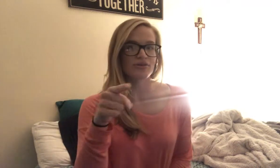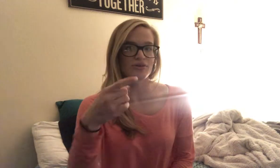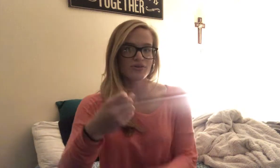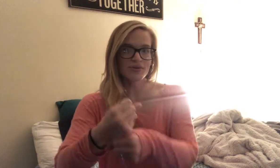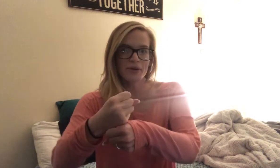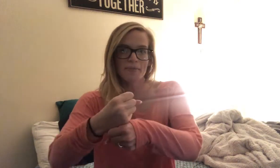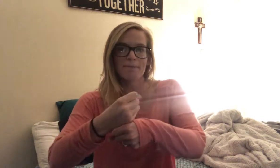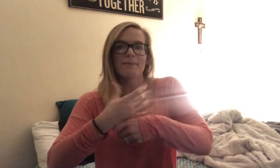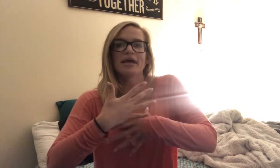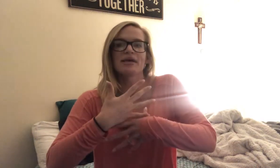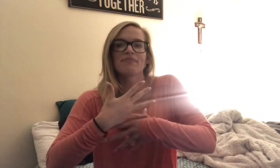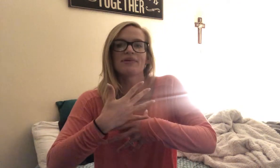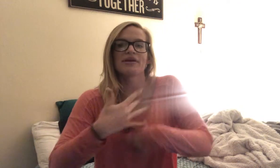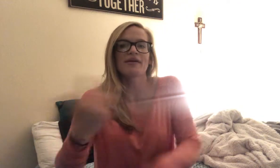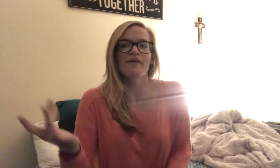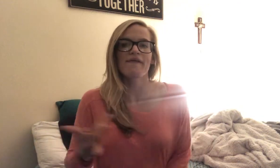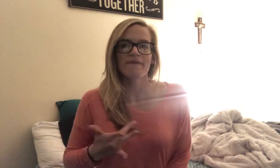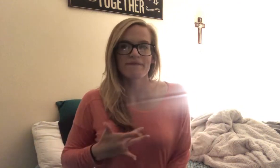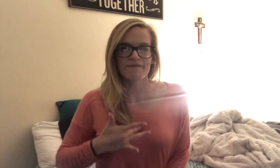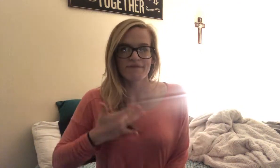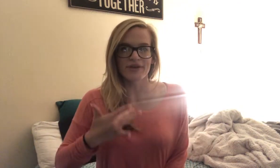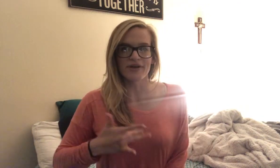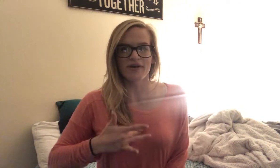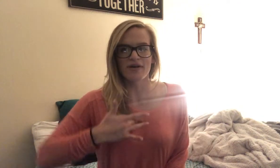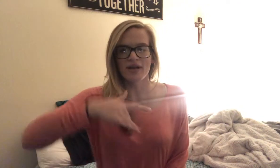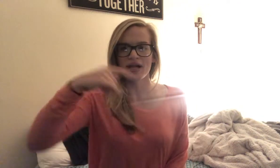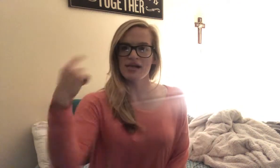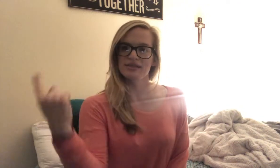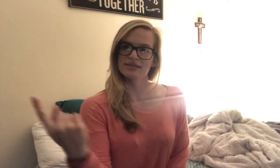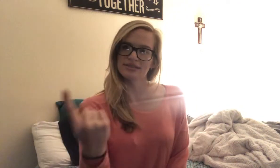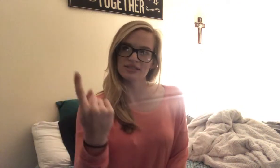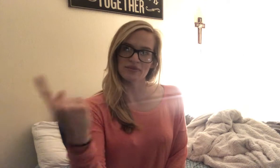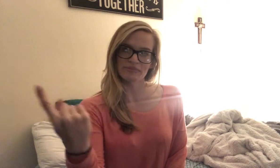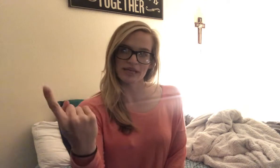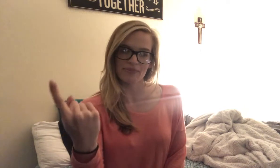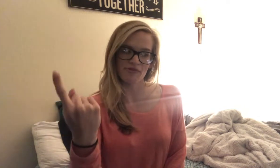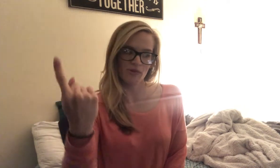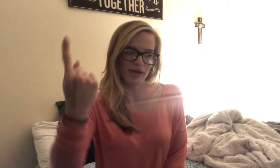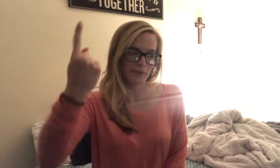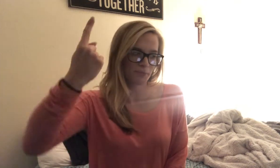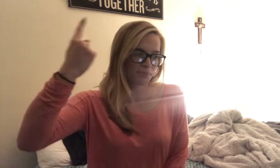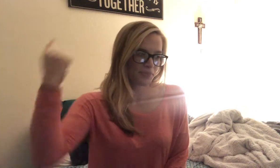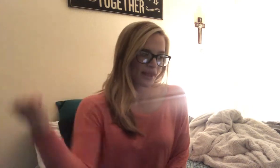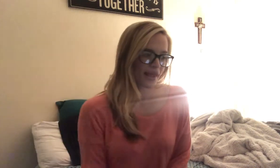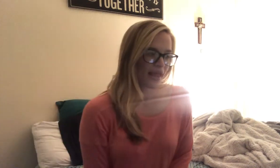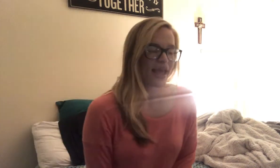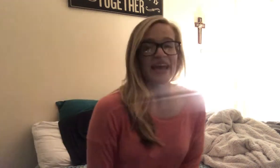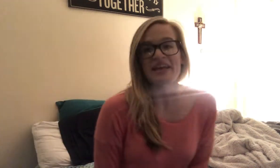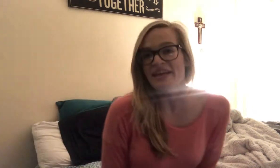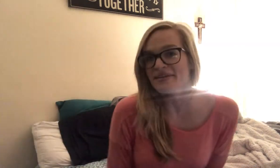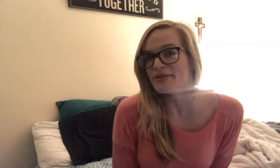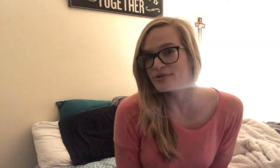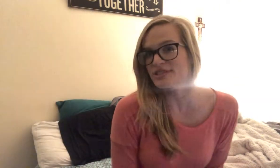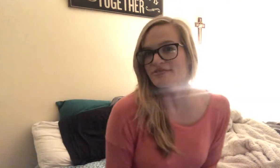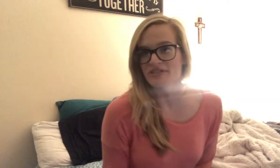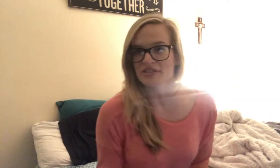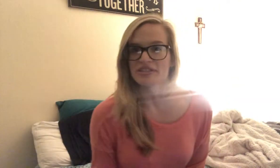you make me feel some type of way. Ain't used to feeling